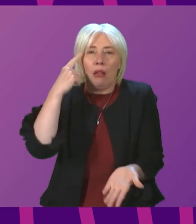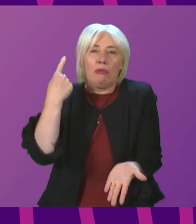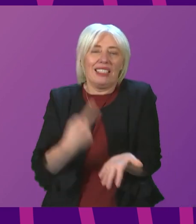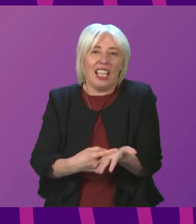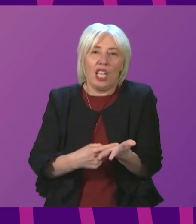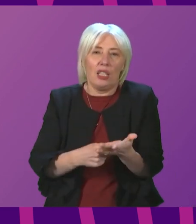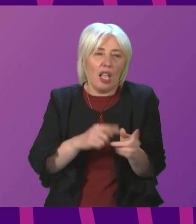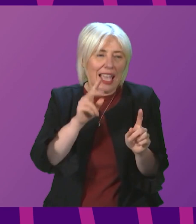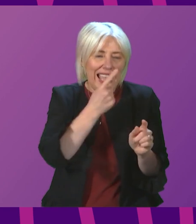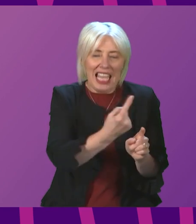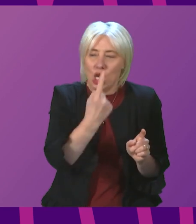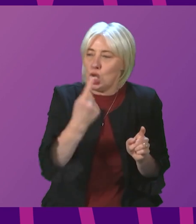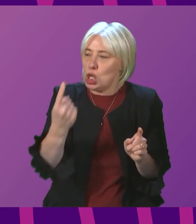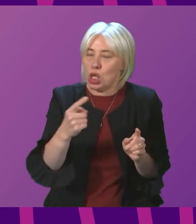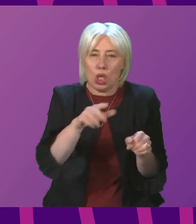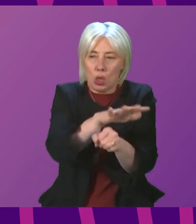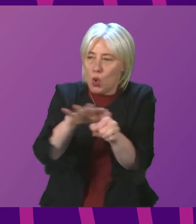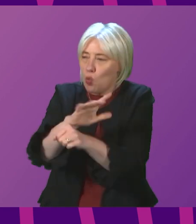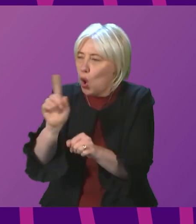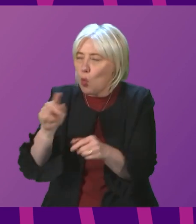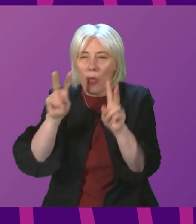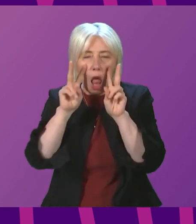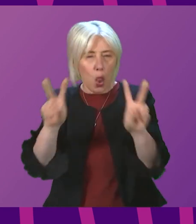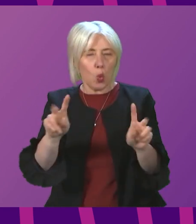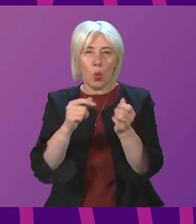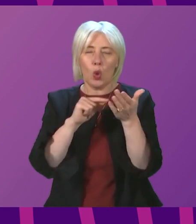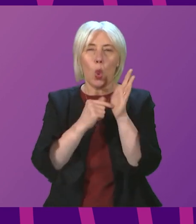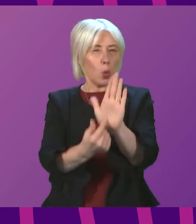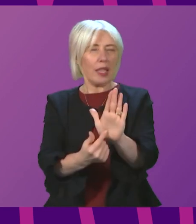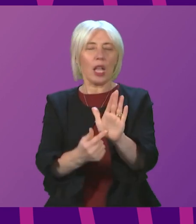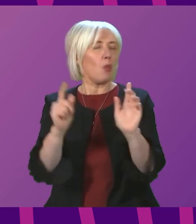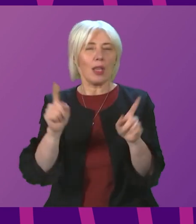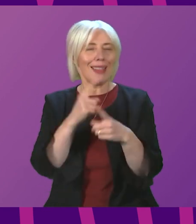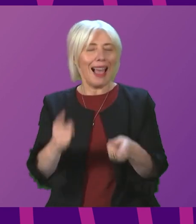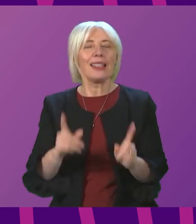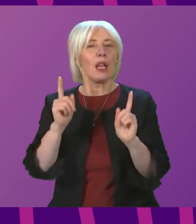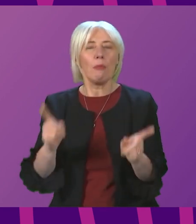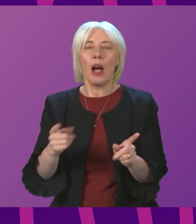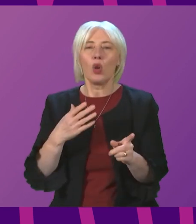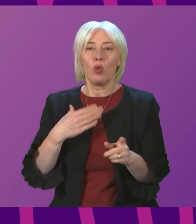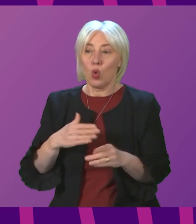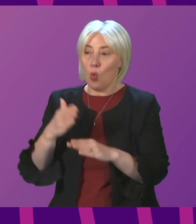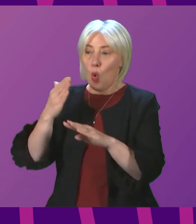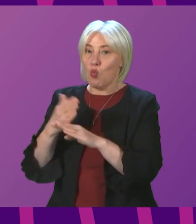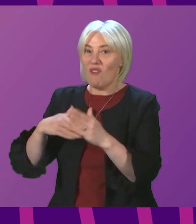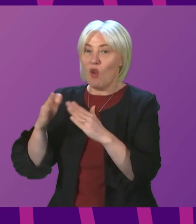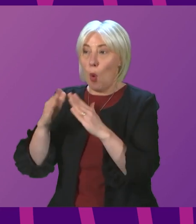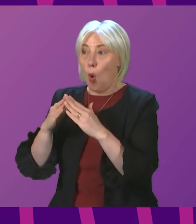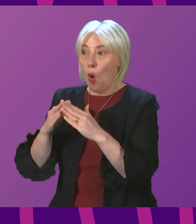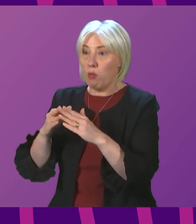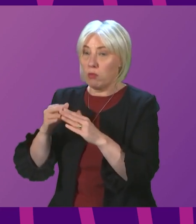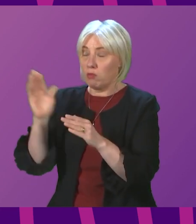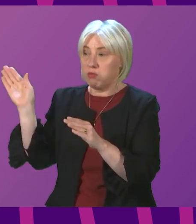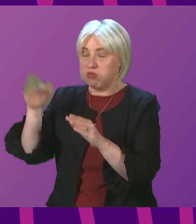working environment. But it is important that we're moving from, you know, a very heavy work from home whenever possible advice